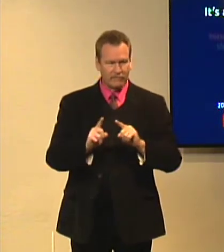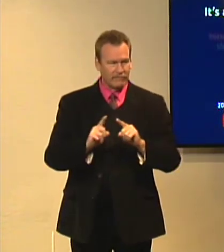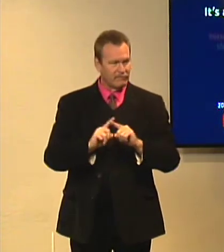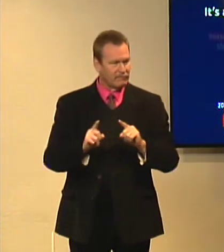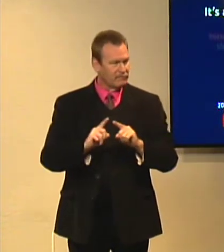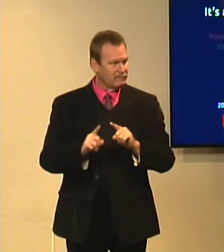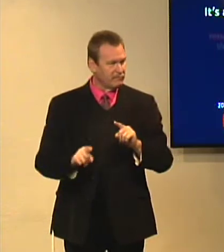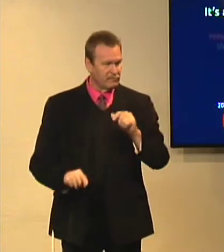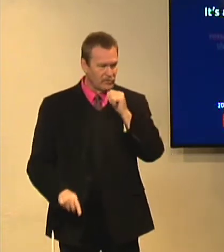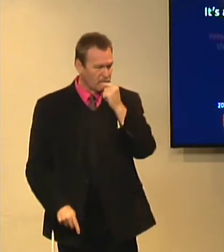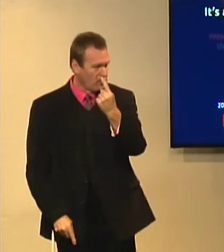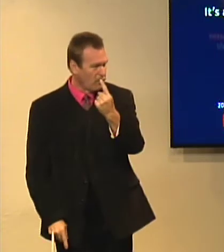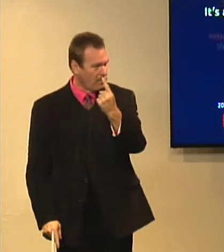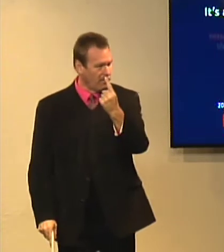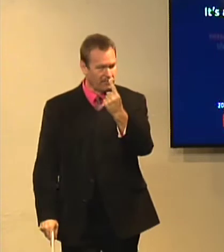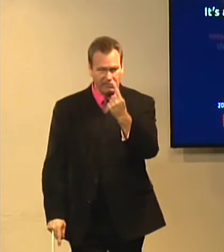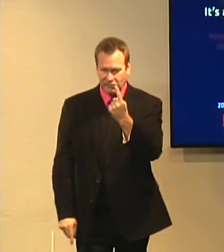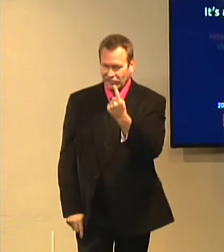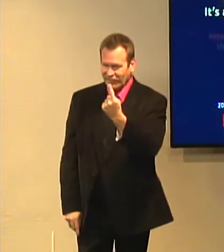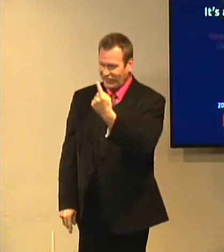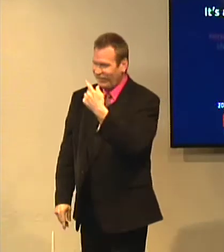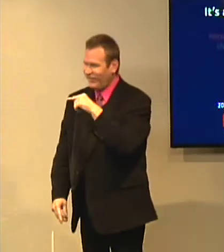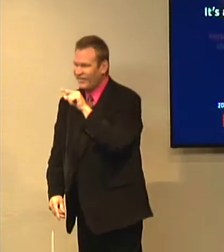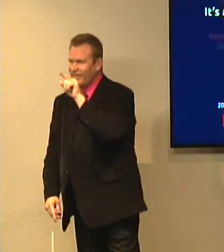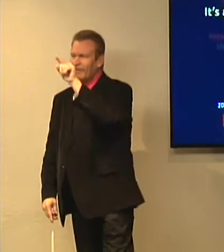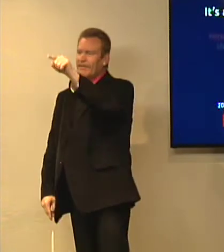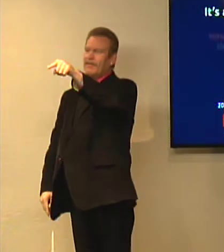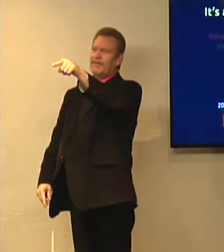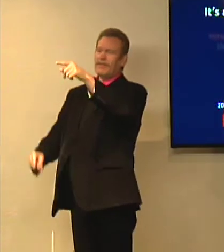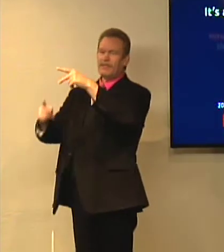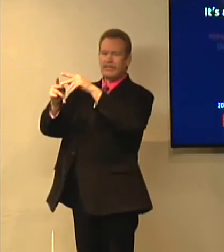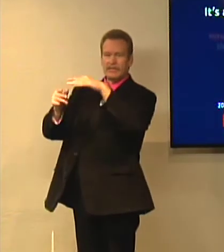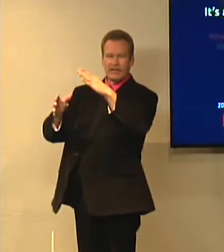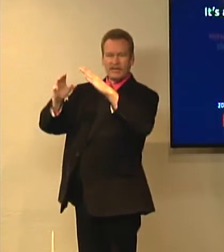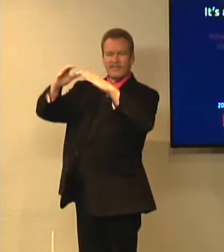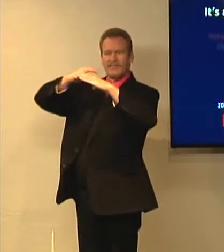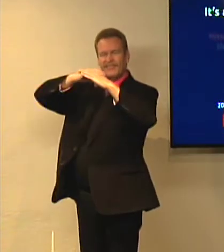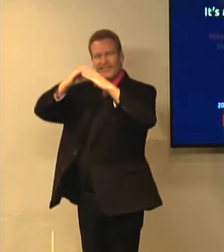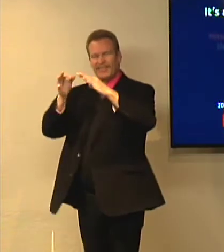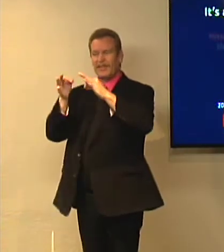entombed? There's a few different answers. Several people have different answers. One person says, this is the tomb.